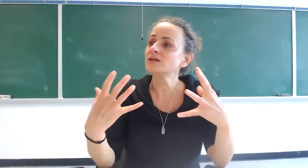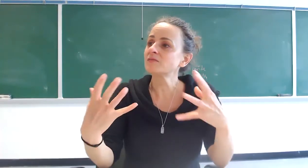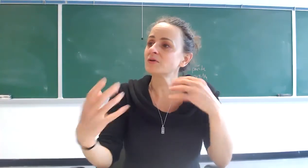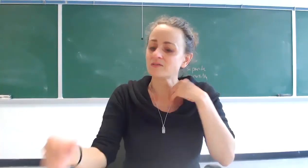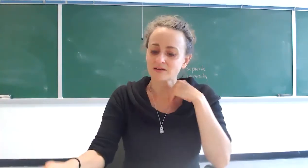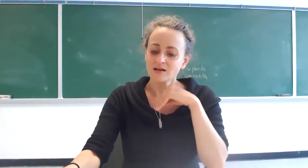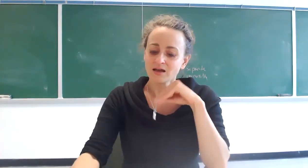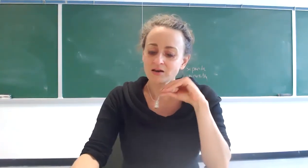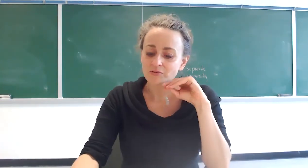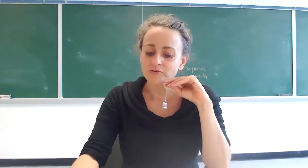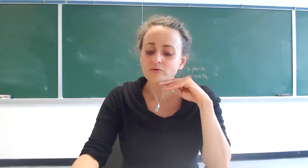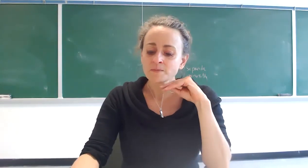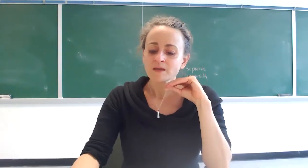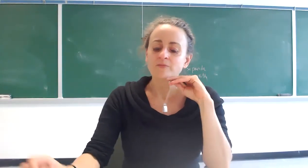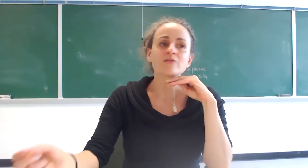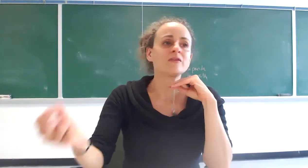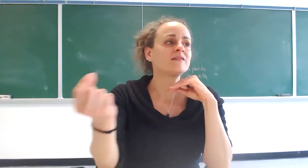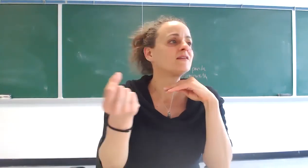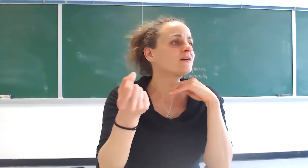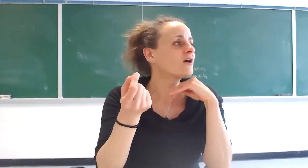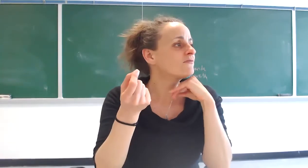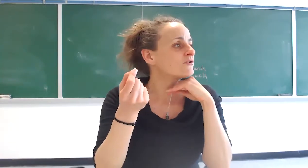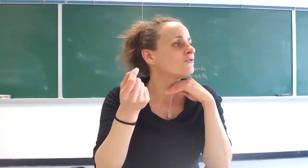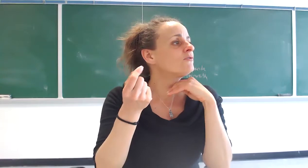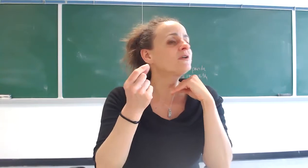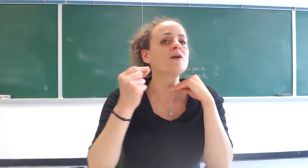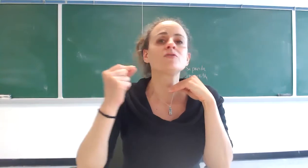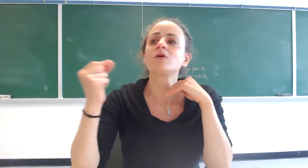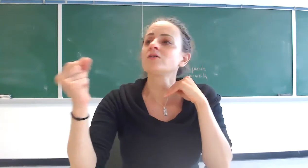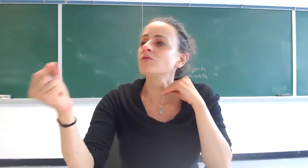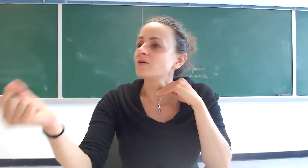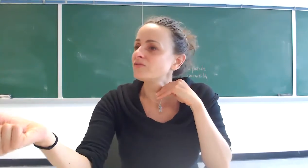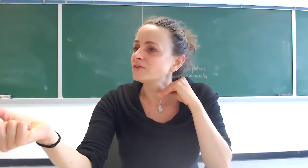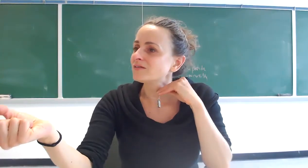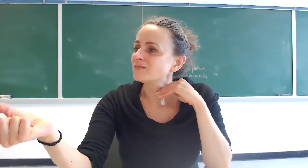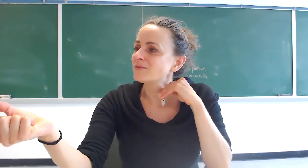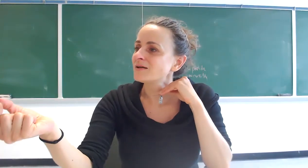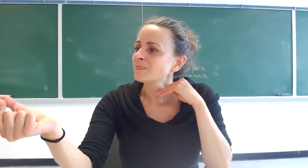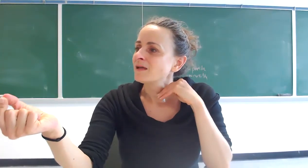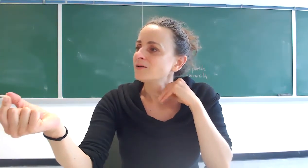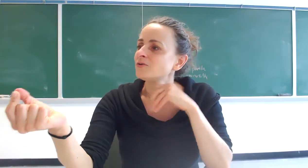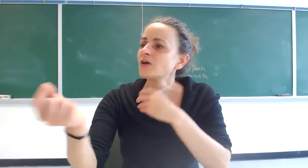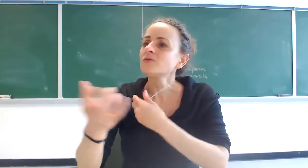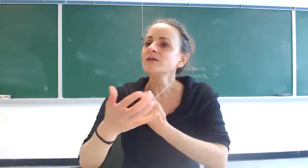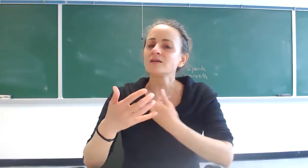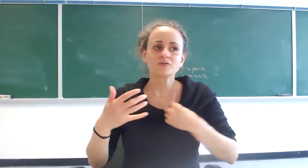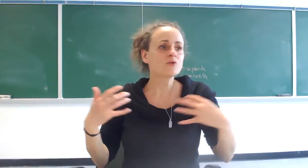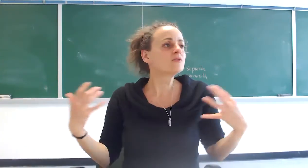experiencing it and number two rather than seeking comfort you are now the one who comforts right you're not only totally